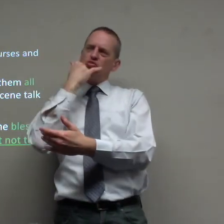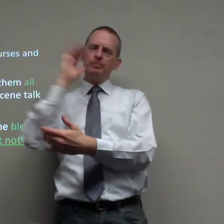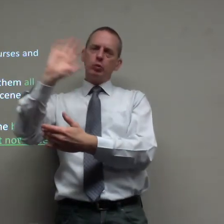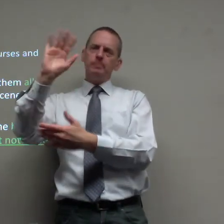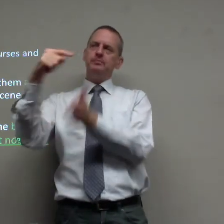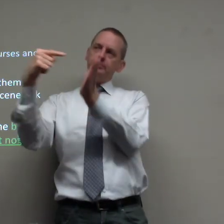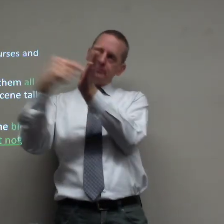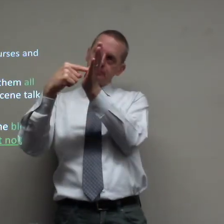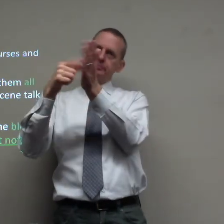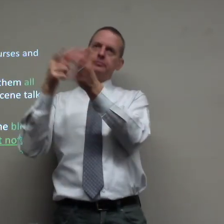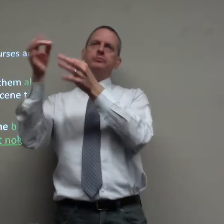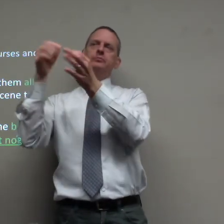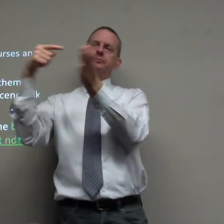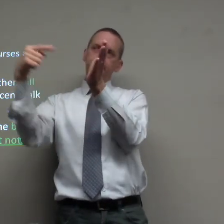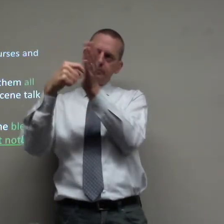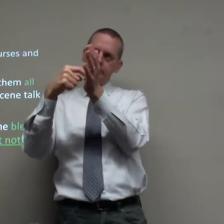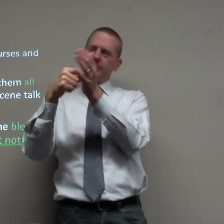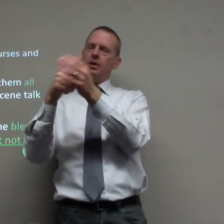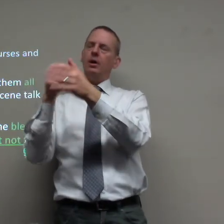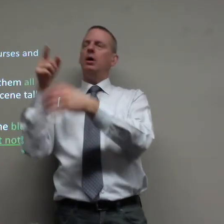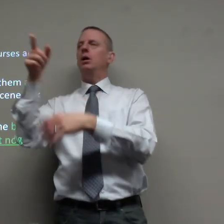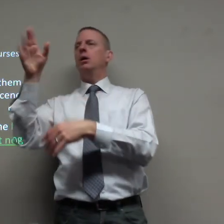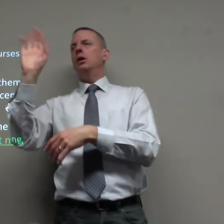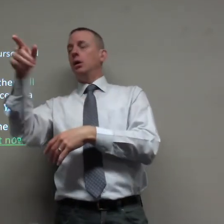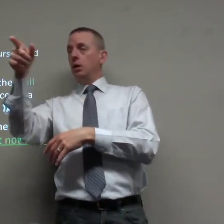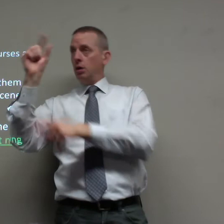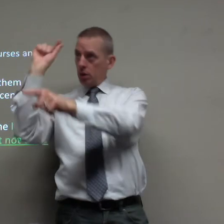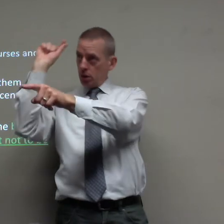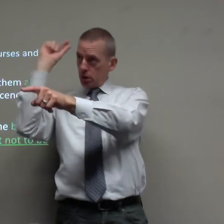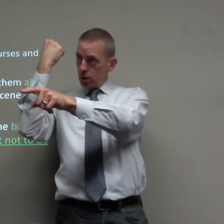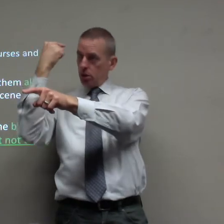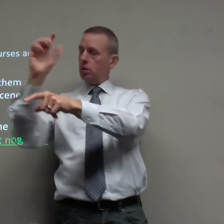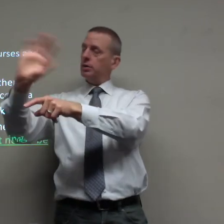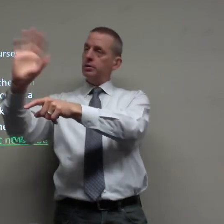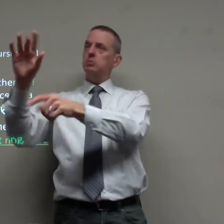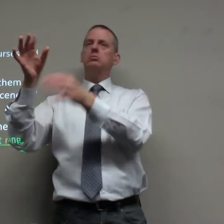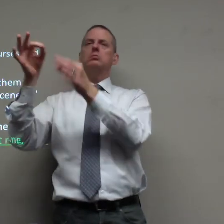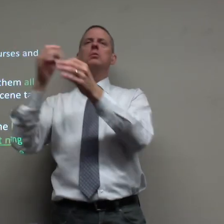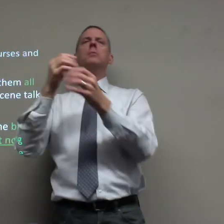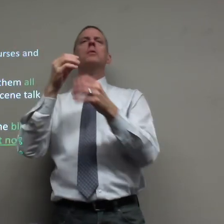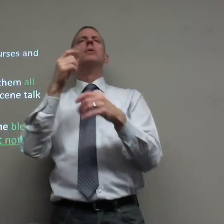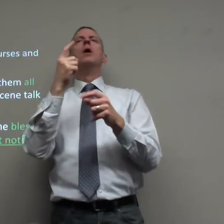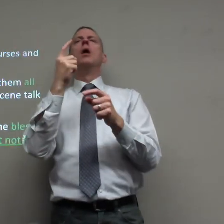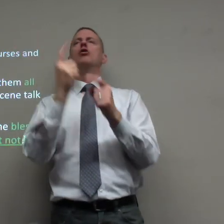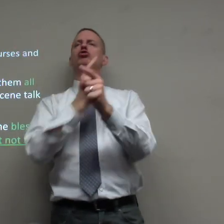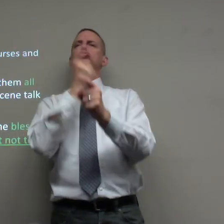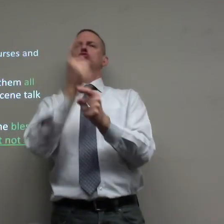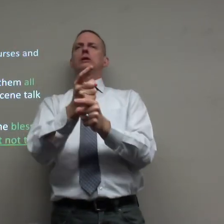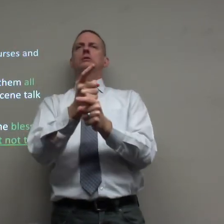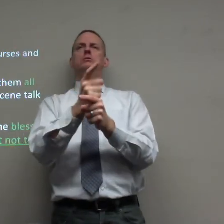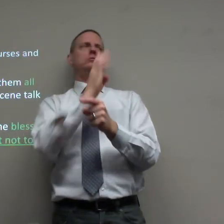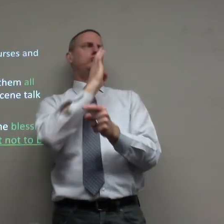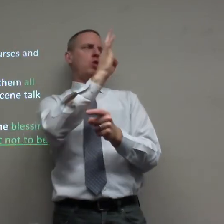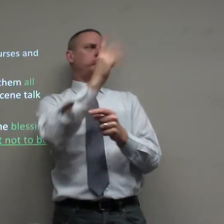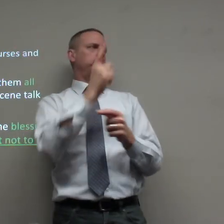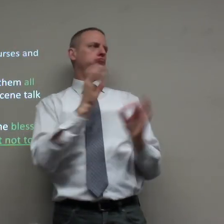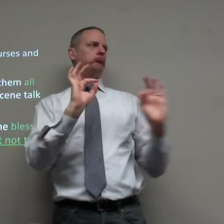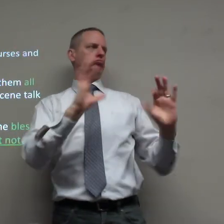they'll say oh no that's wrong you should look at the bible and they'll say if you're being stupid no you shouldn't